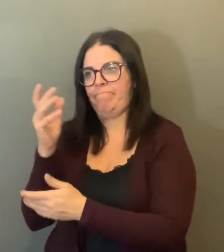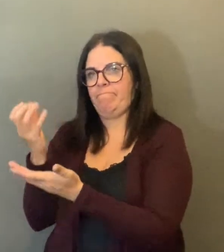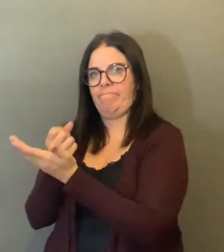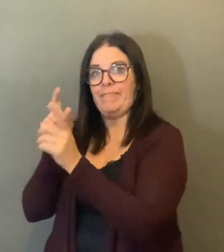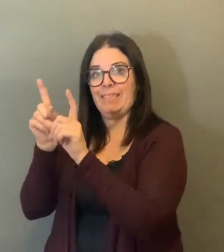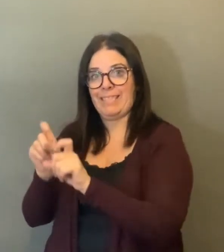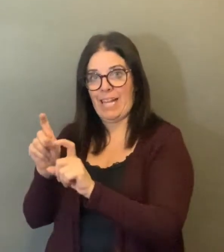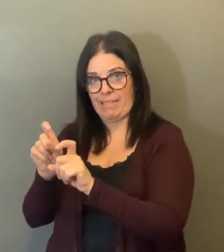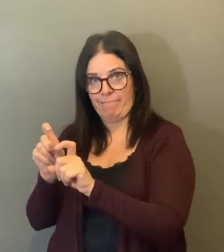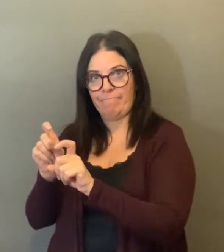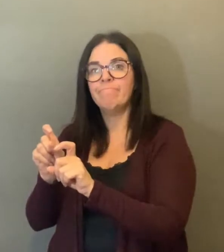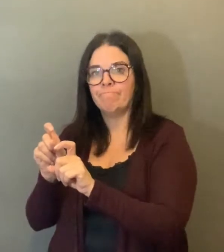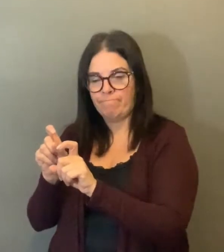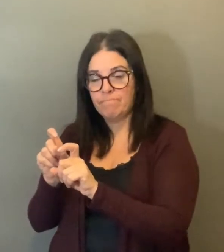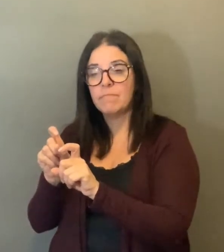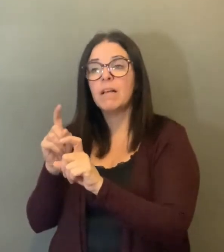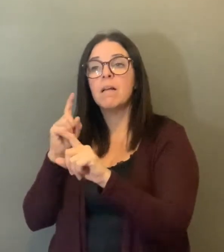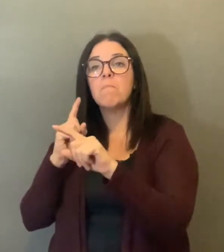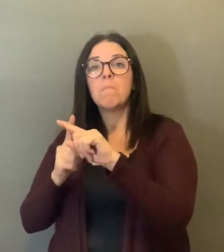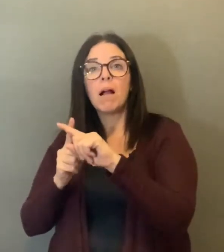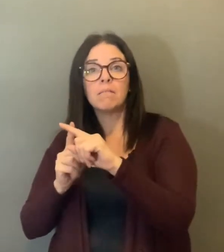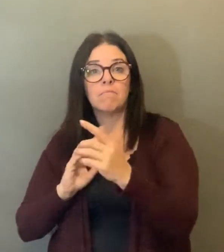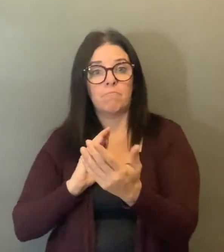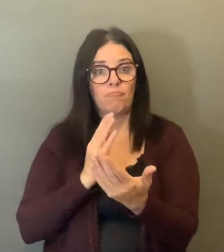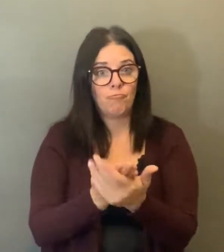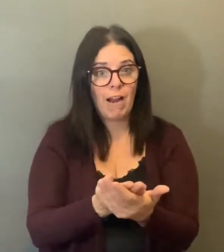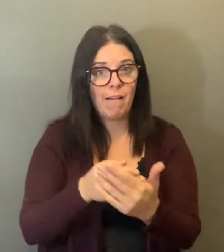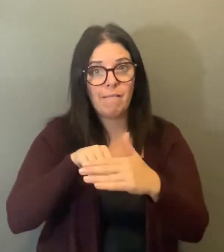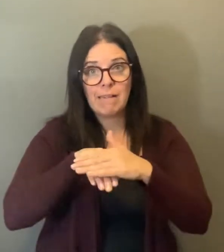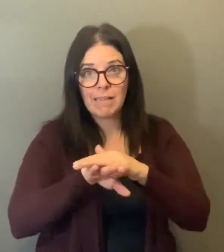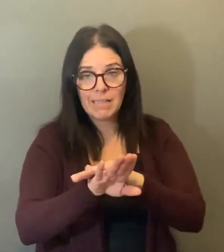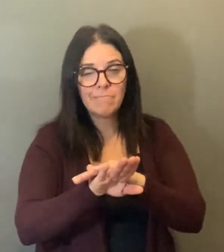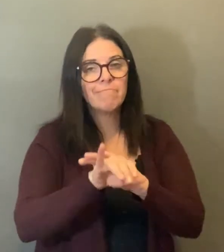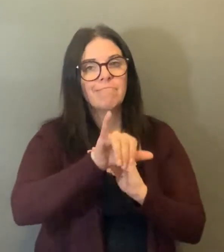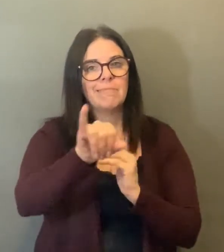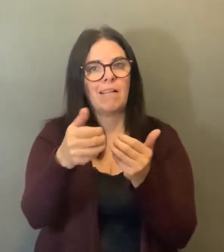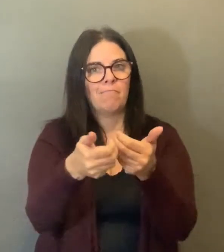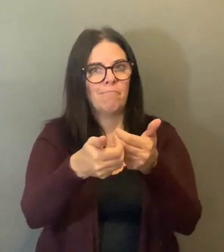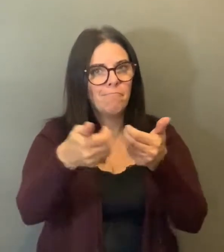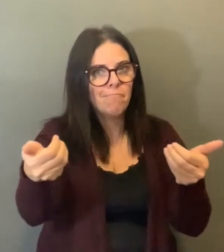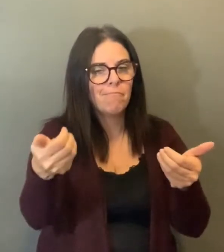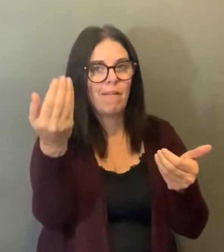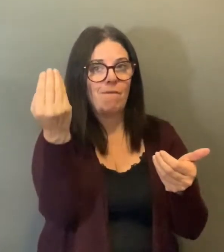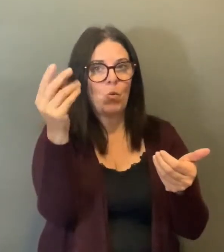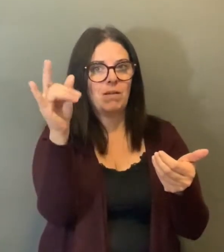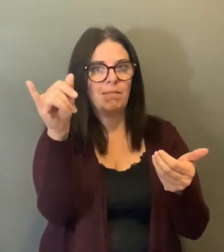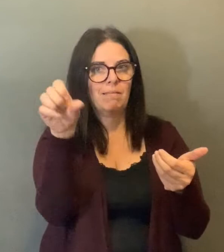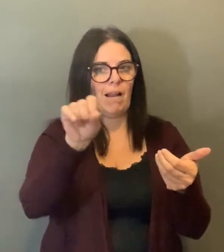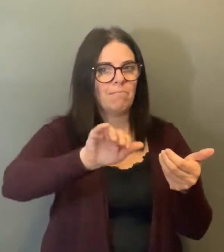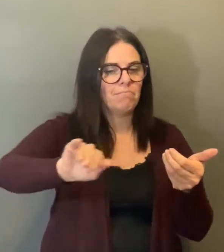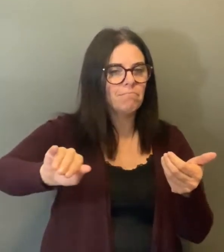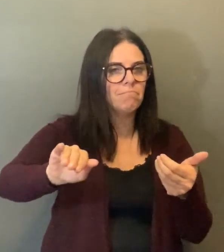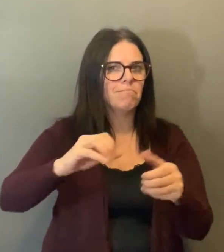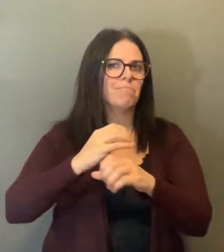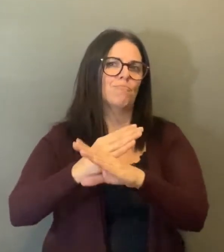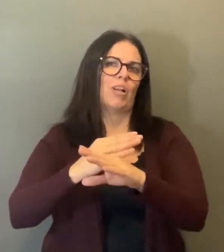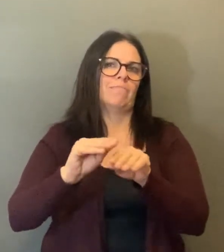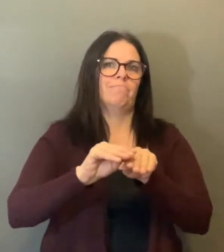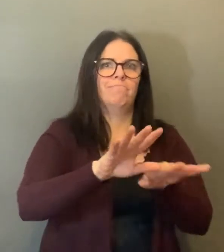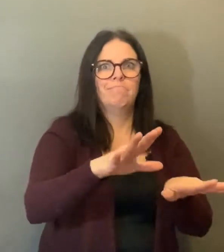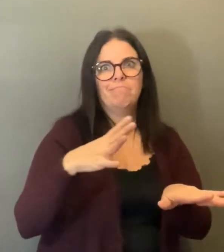with COVID-19. Our health unit will continue to work with these homes to support infection protection and control measures,